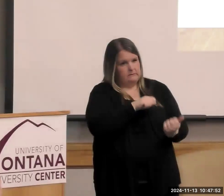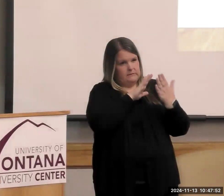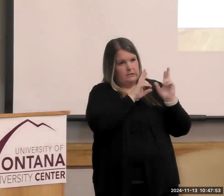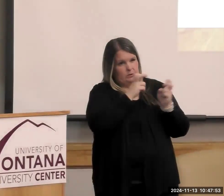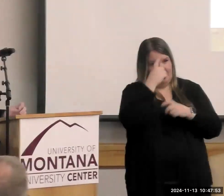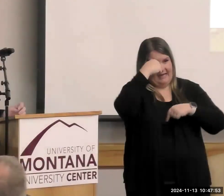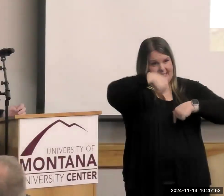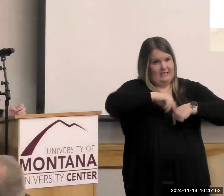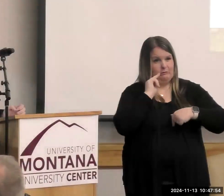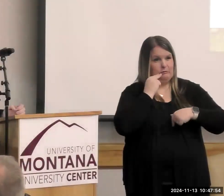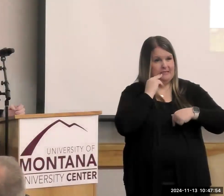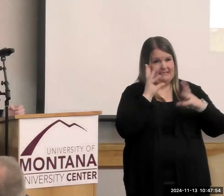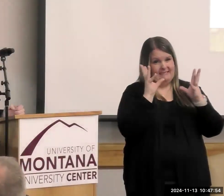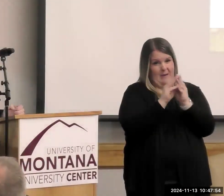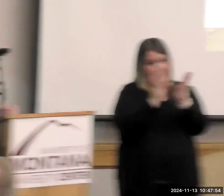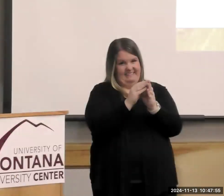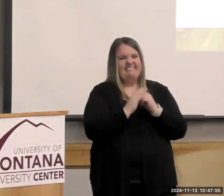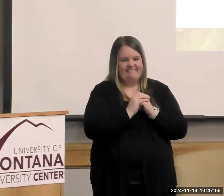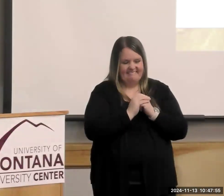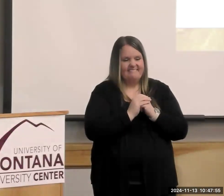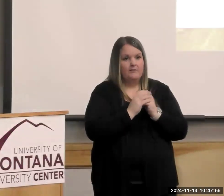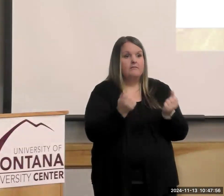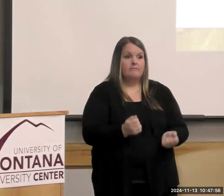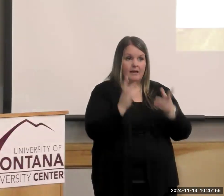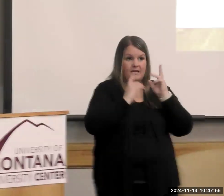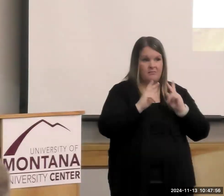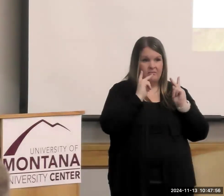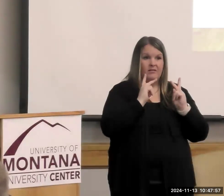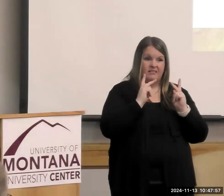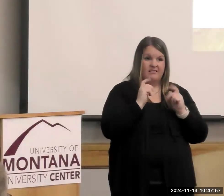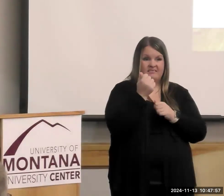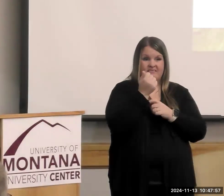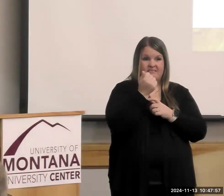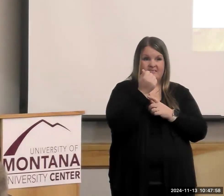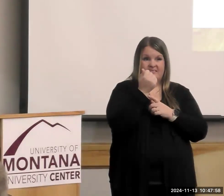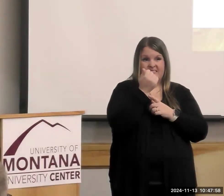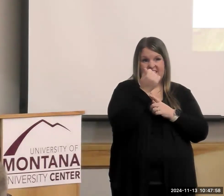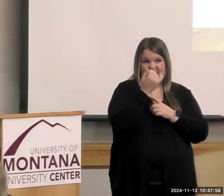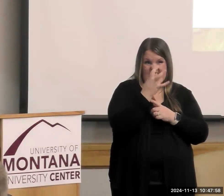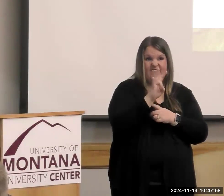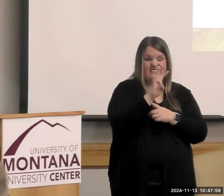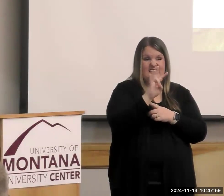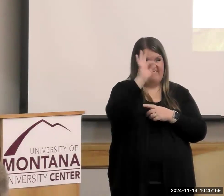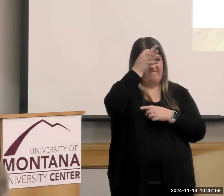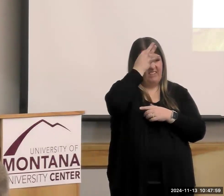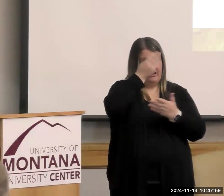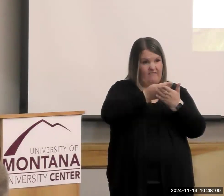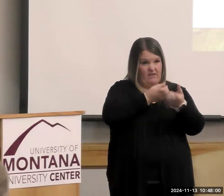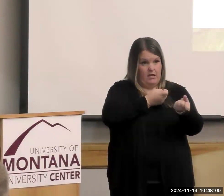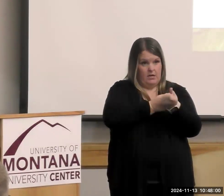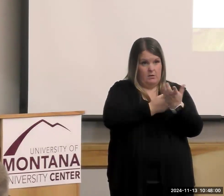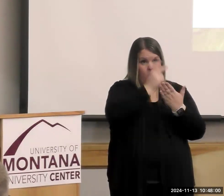nutrition summit. And since, for many people, the 17 federally funded programs are